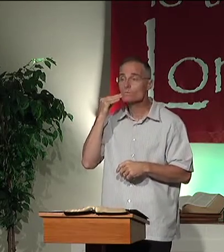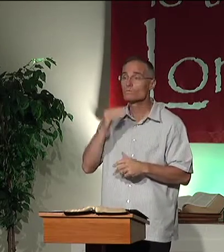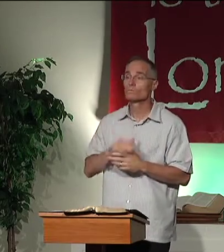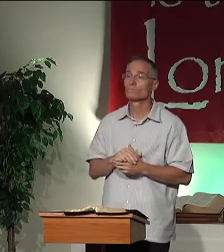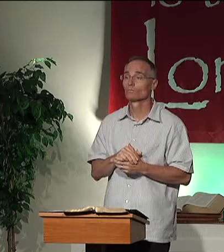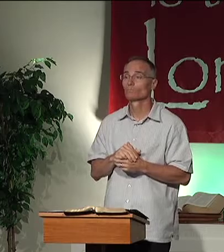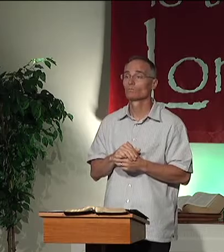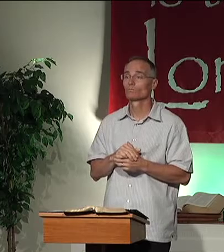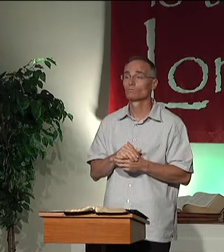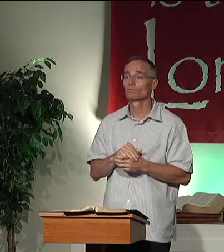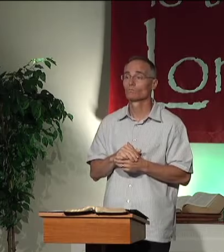home.